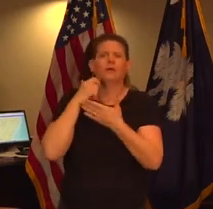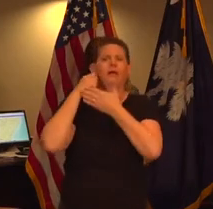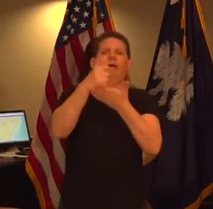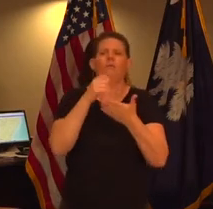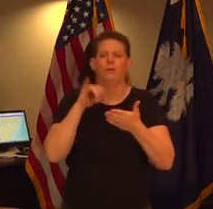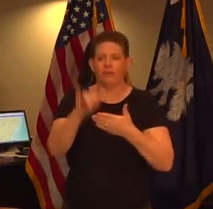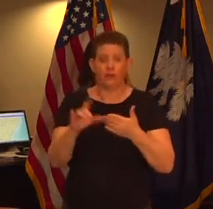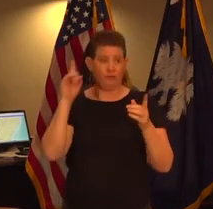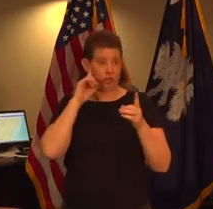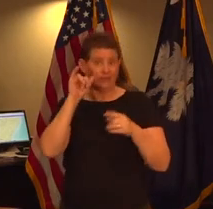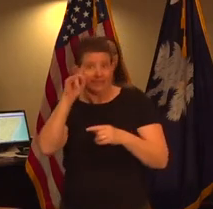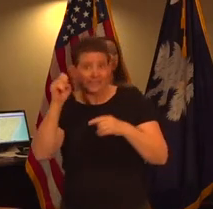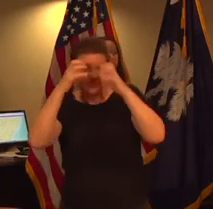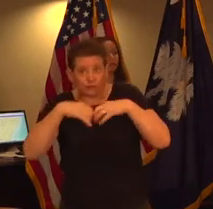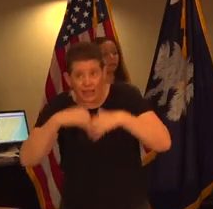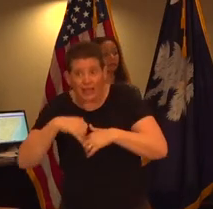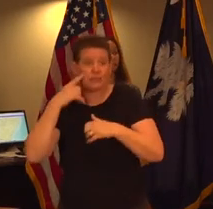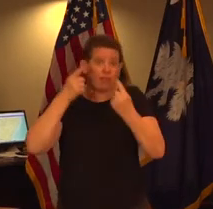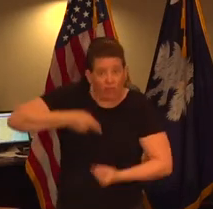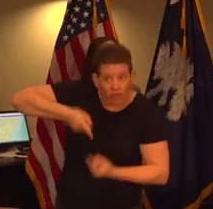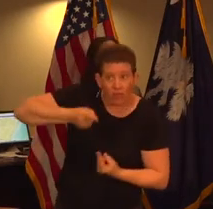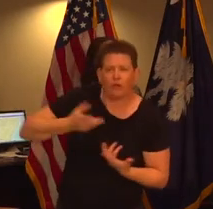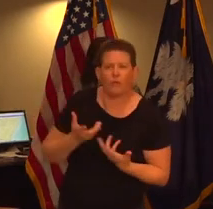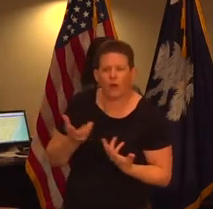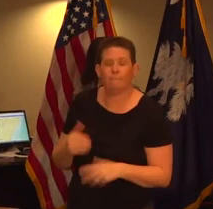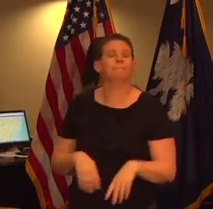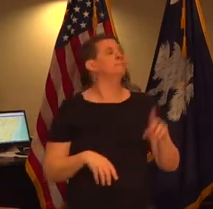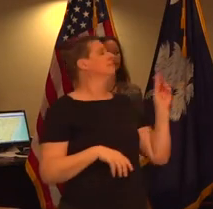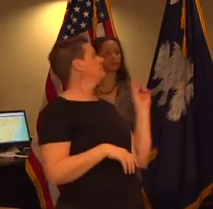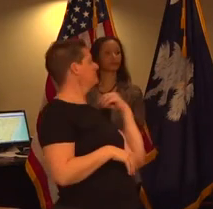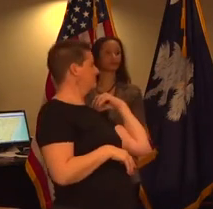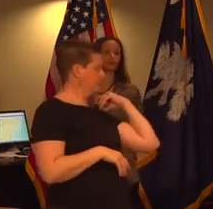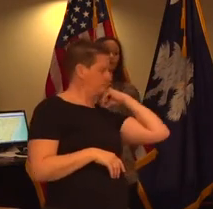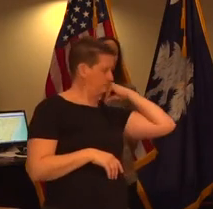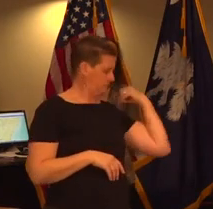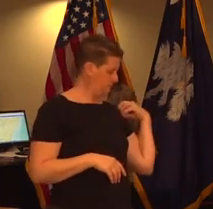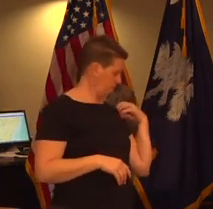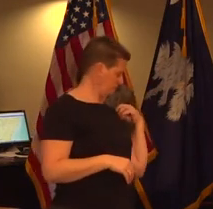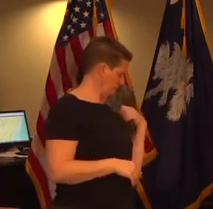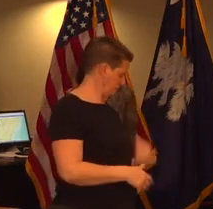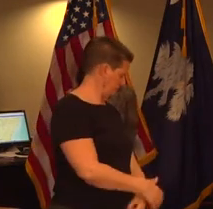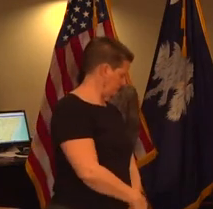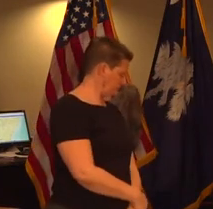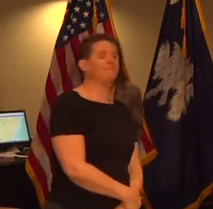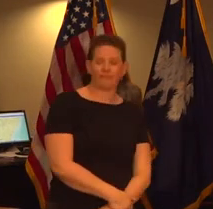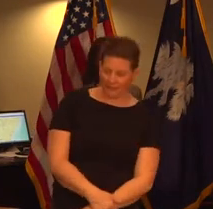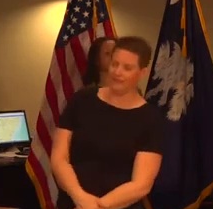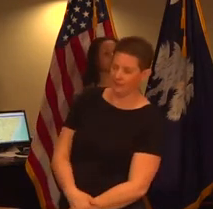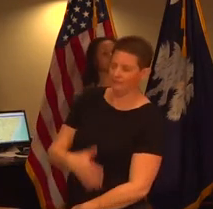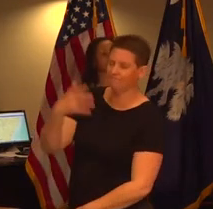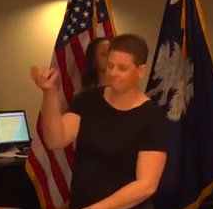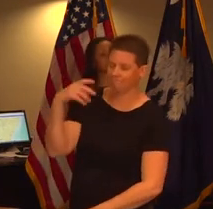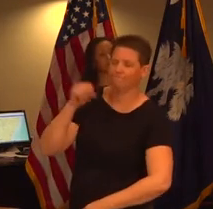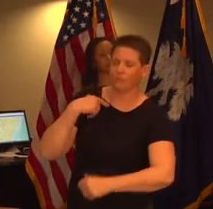we've heard that the site is crashing and that they're having issues along those lines yes that steps are being taken to